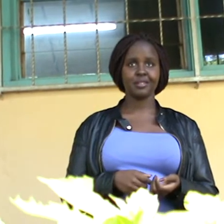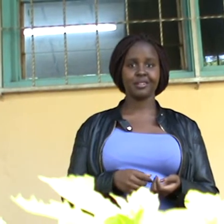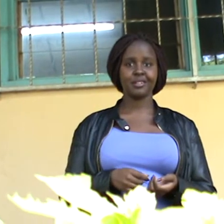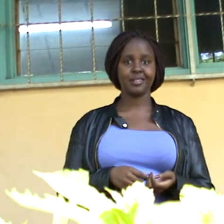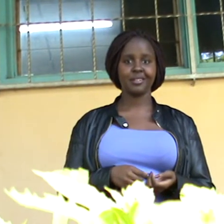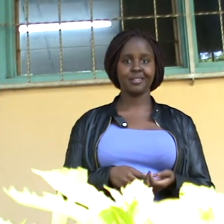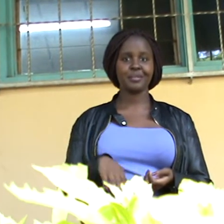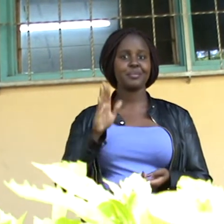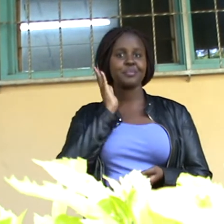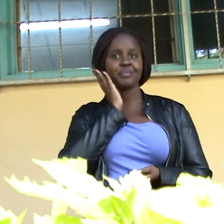me up.